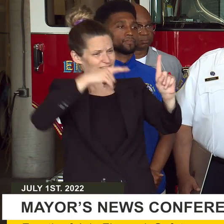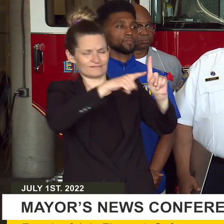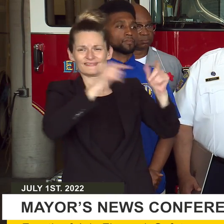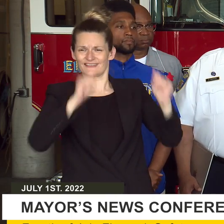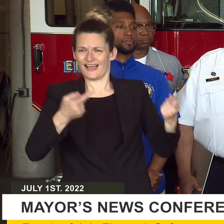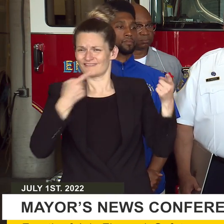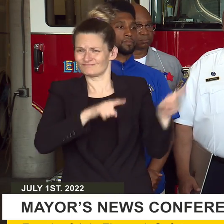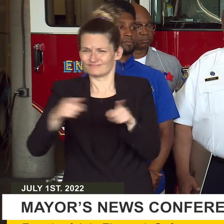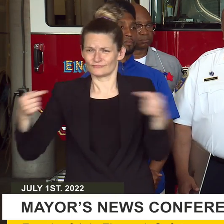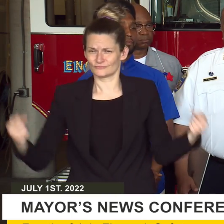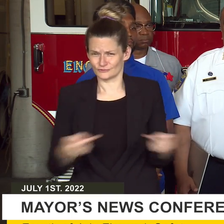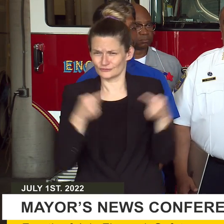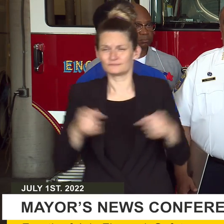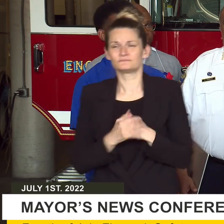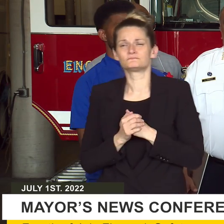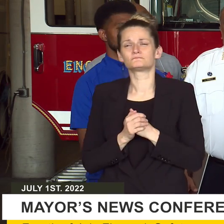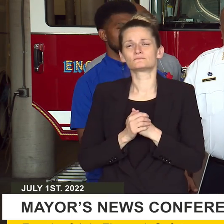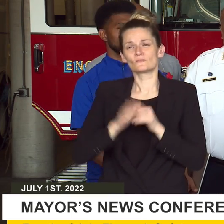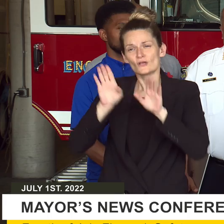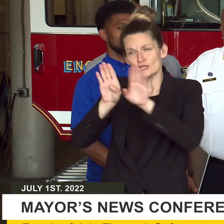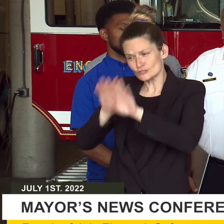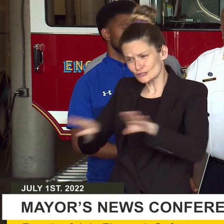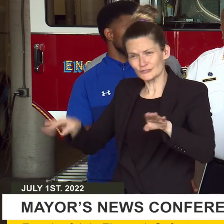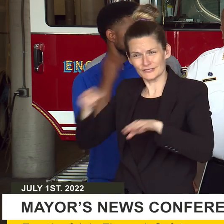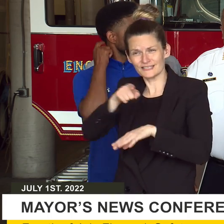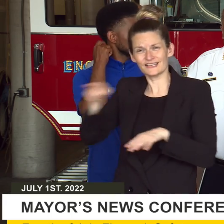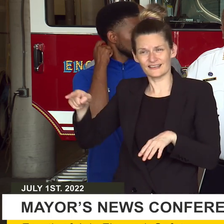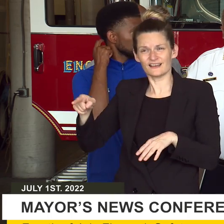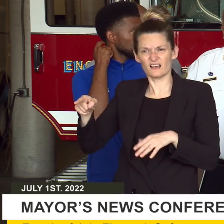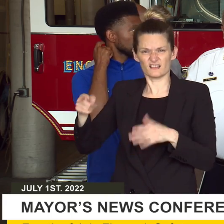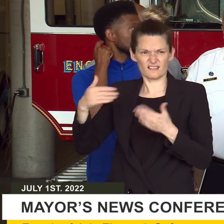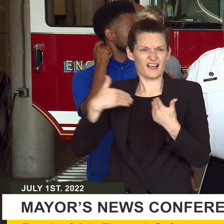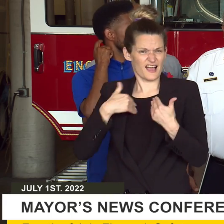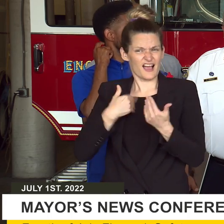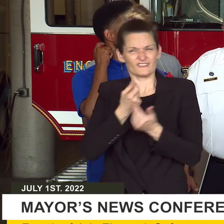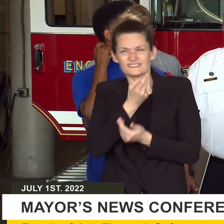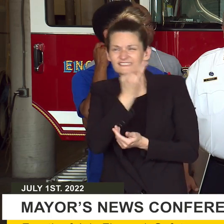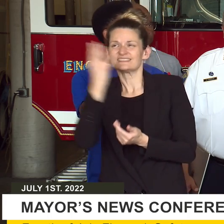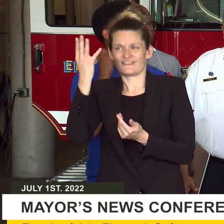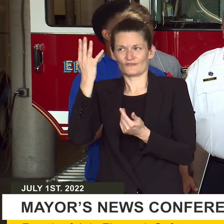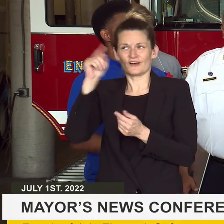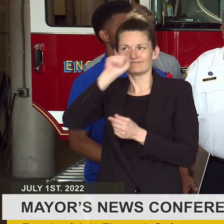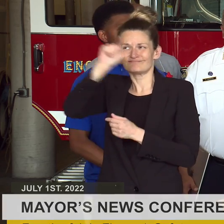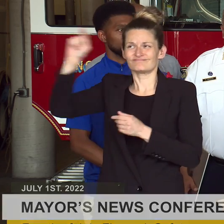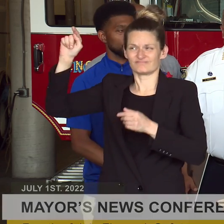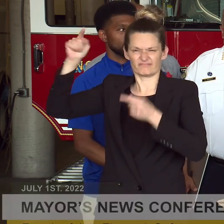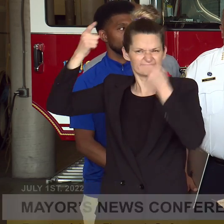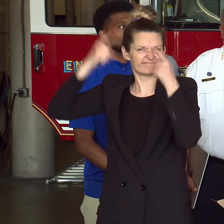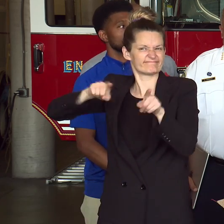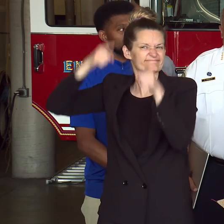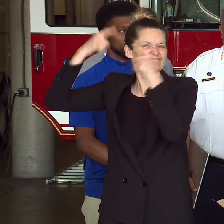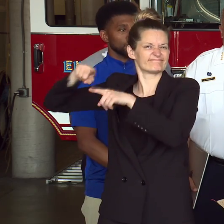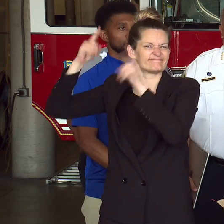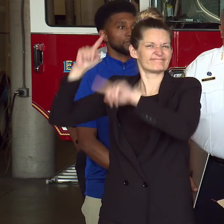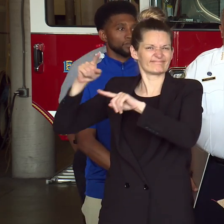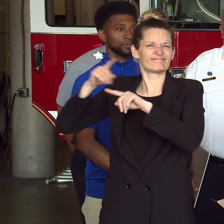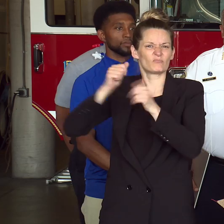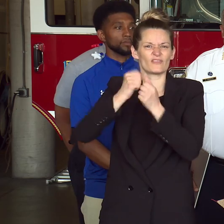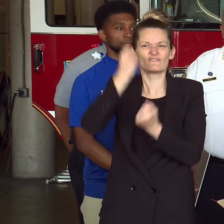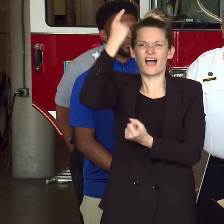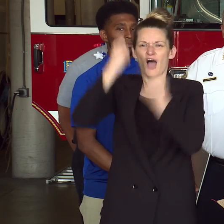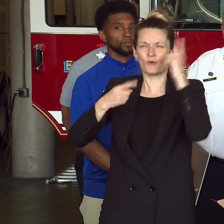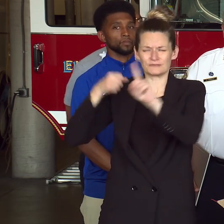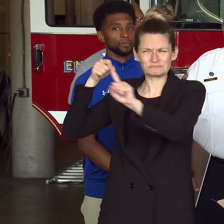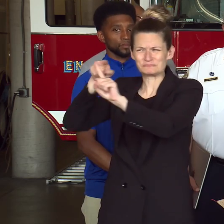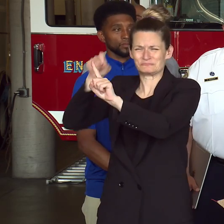There have also been several high-profile fireworks accidents that impacted pro athletes, like Jason Pierre-Paul and C.J. Wilson